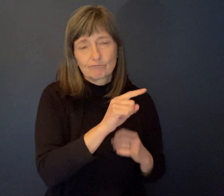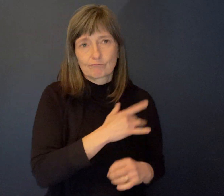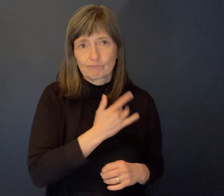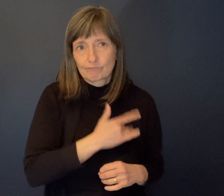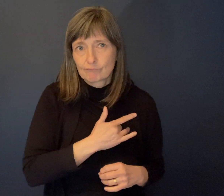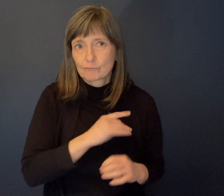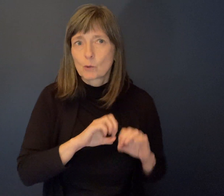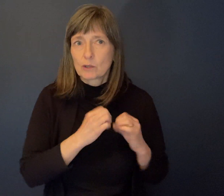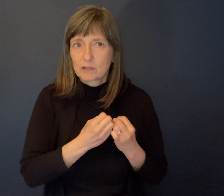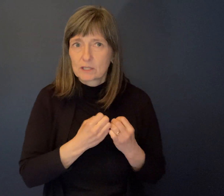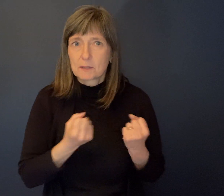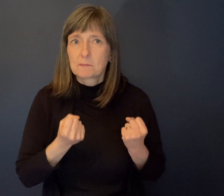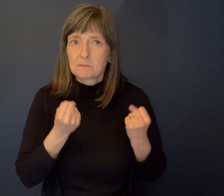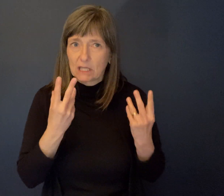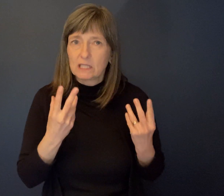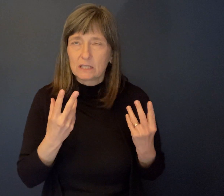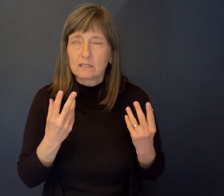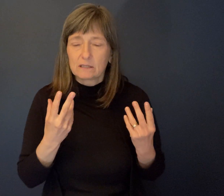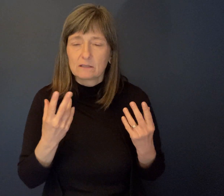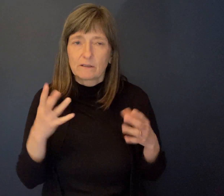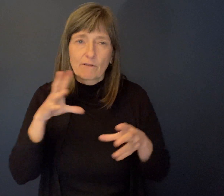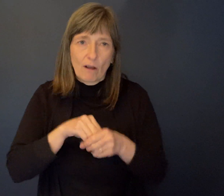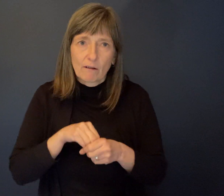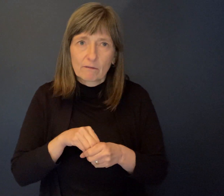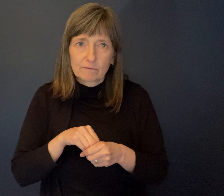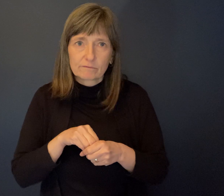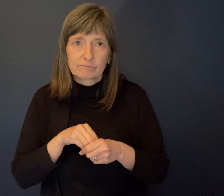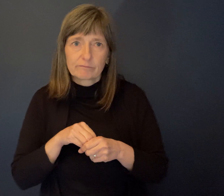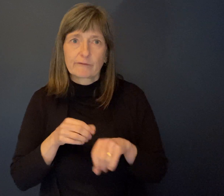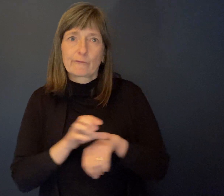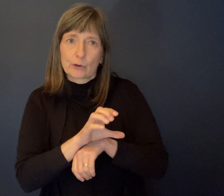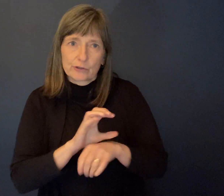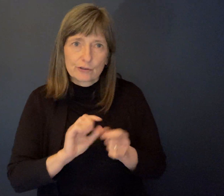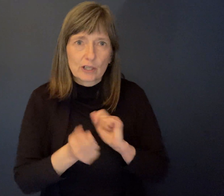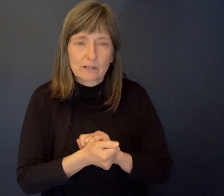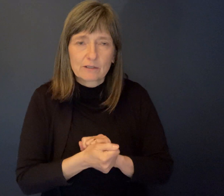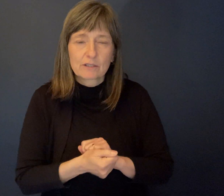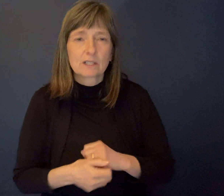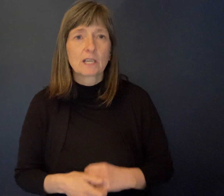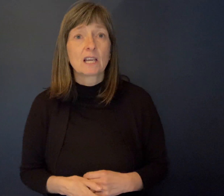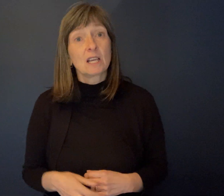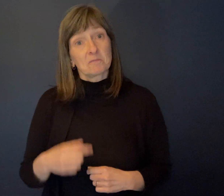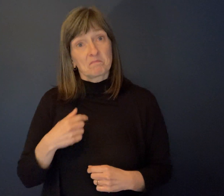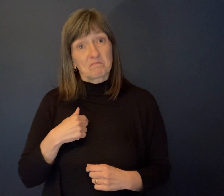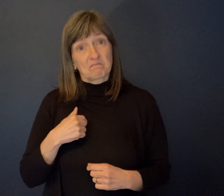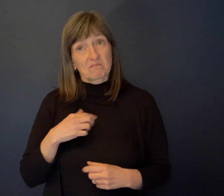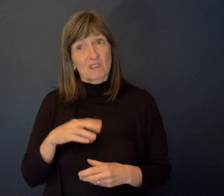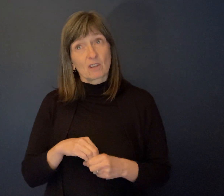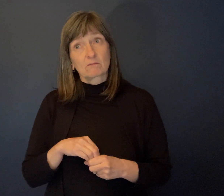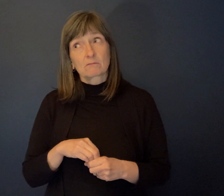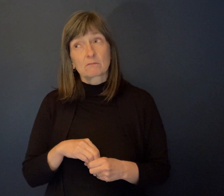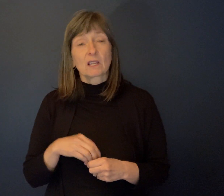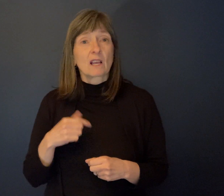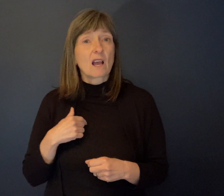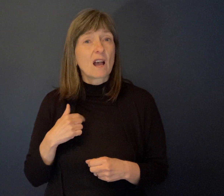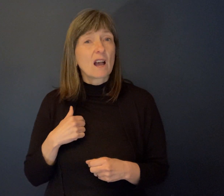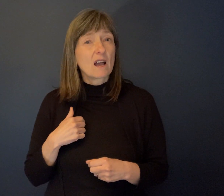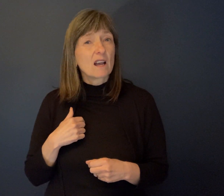So yeah, there, there was change. And, you know, from where I was involved, um, I did a lot of work around, uh, attitudinal